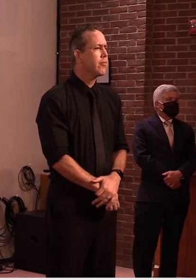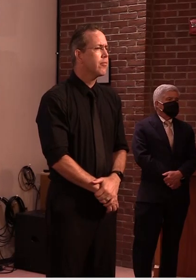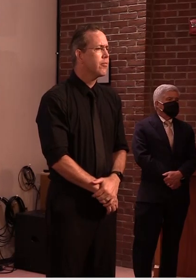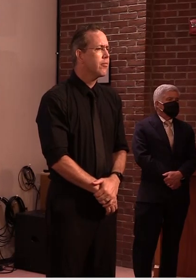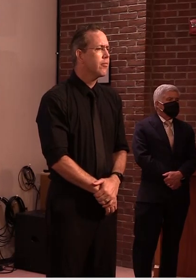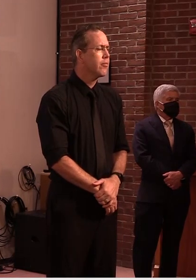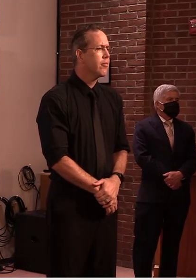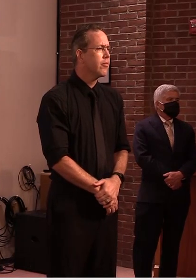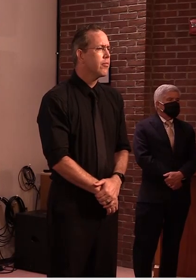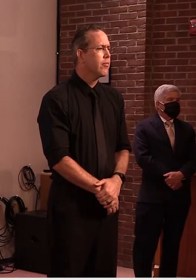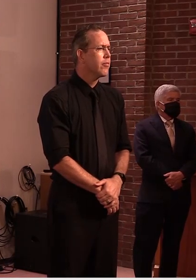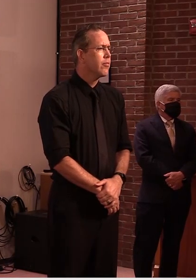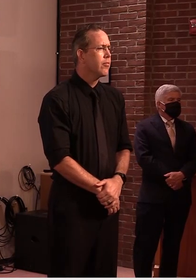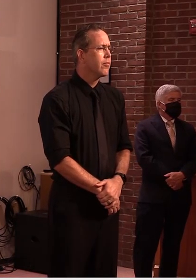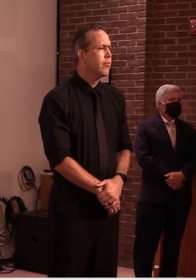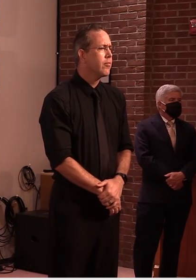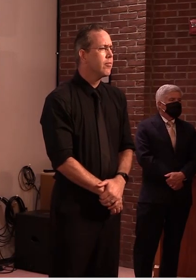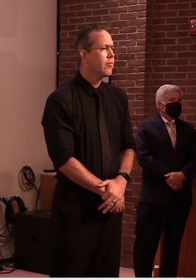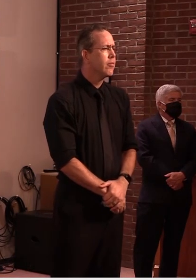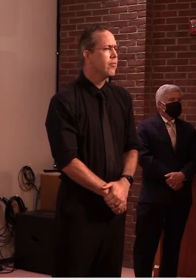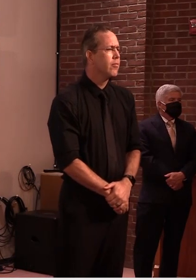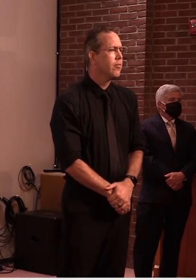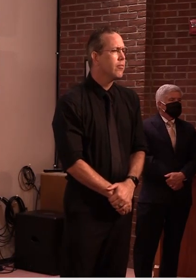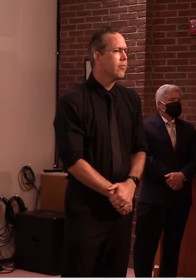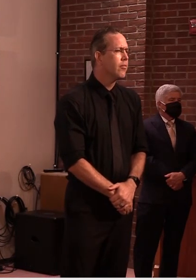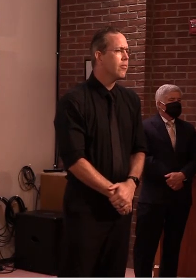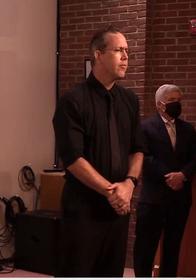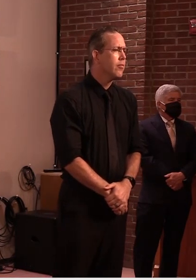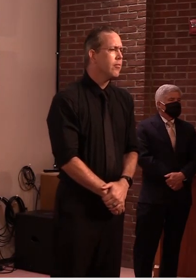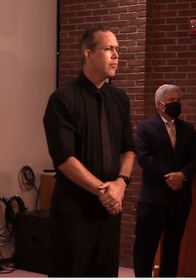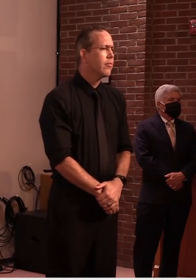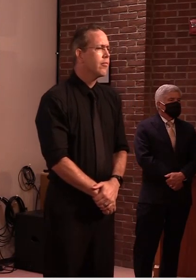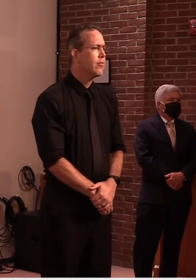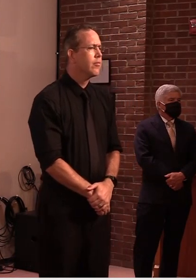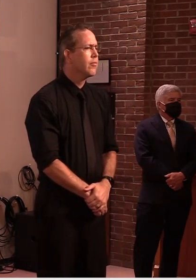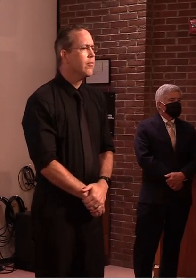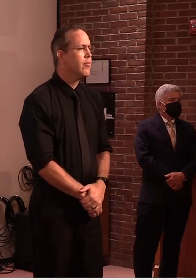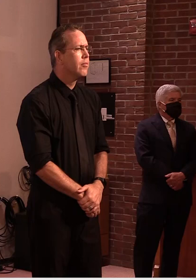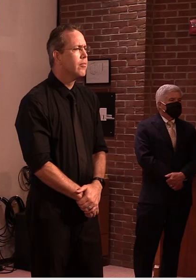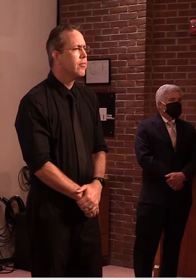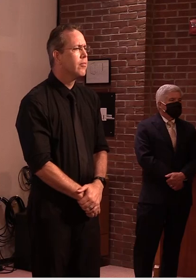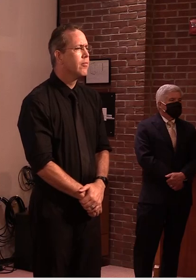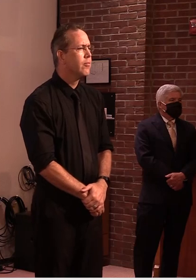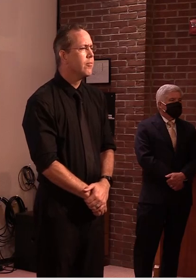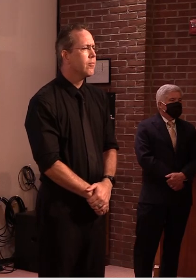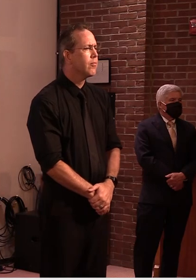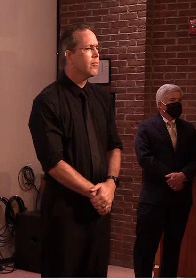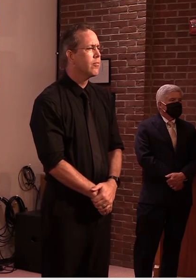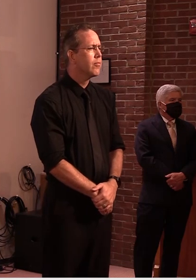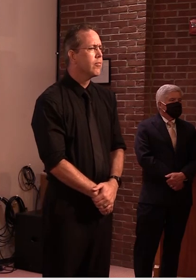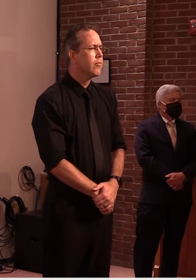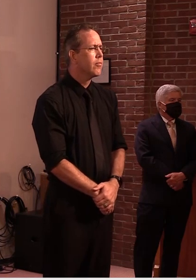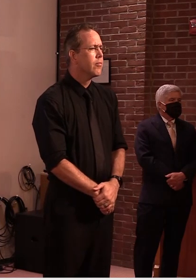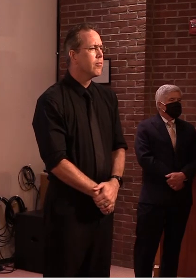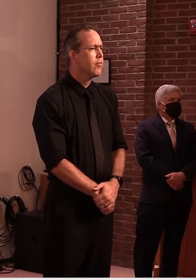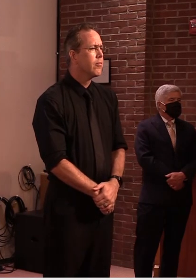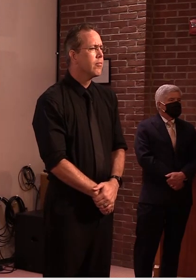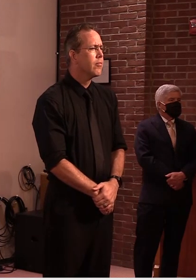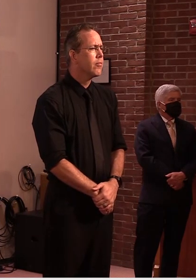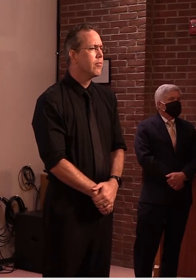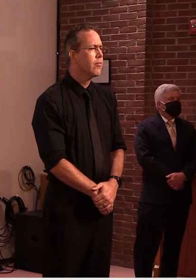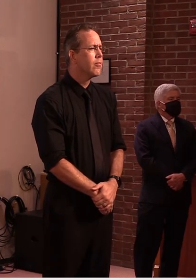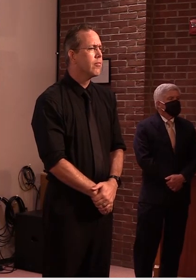first off, maybe the governor has a question for Secretary French, if the state is keeping numbers and data on how many schools